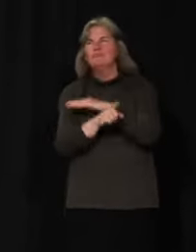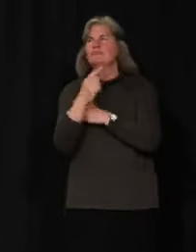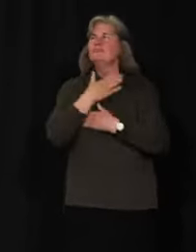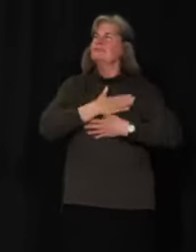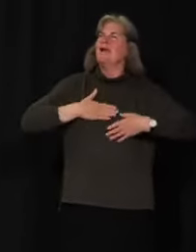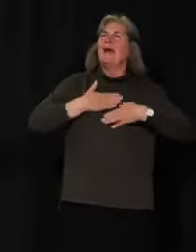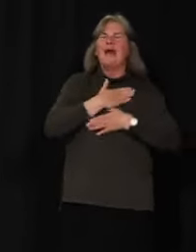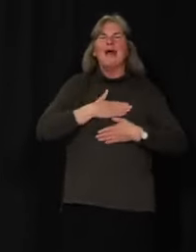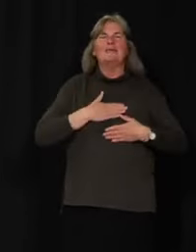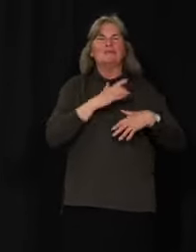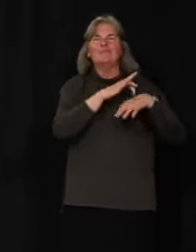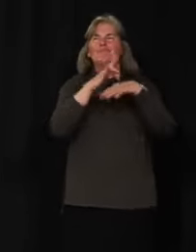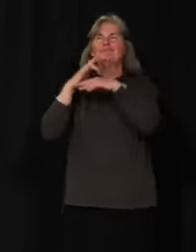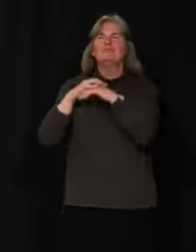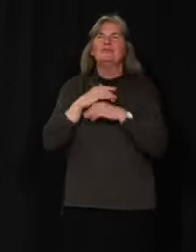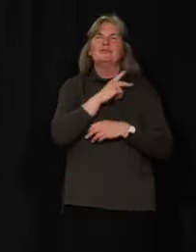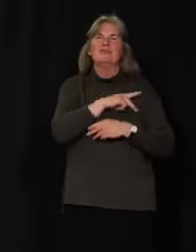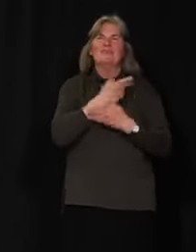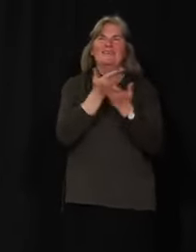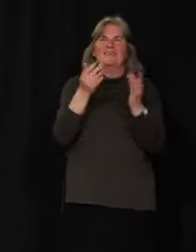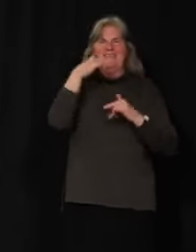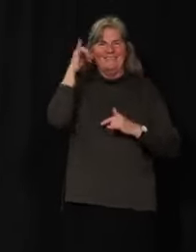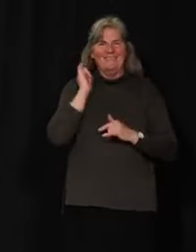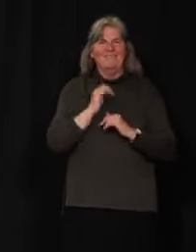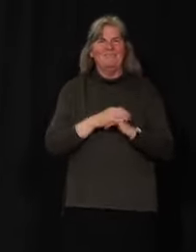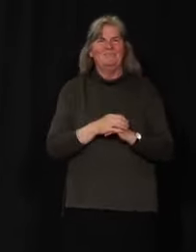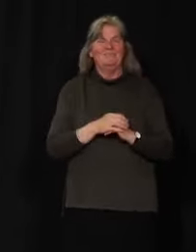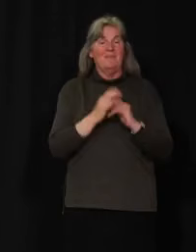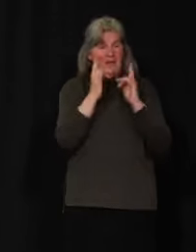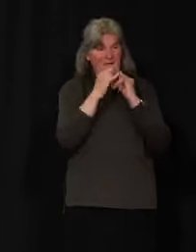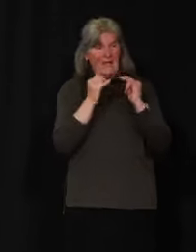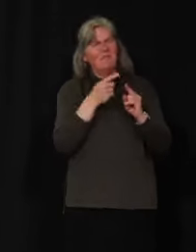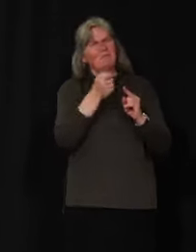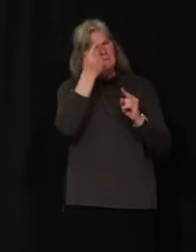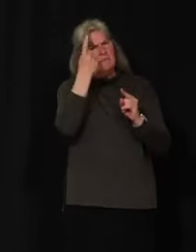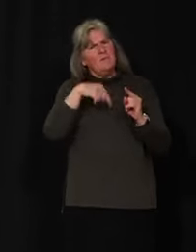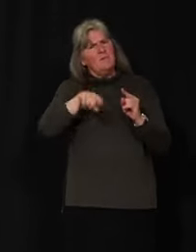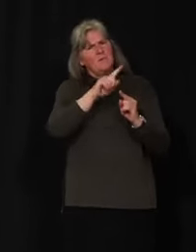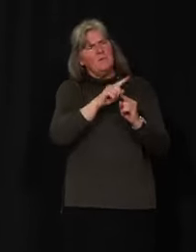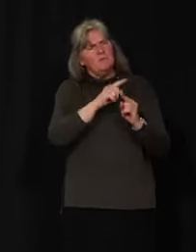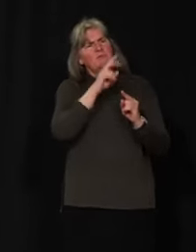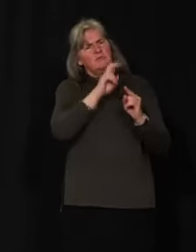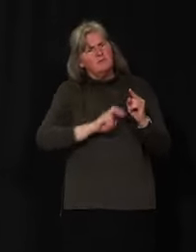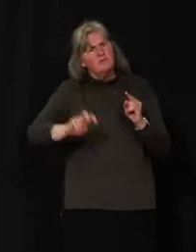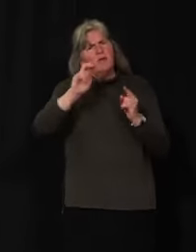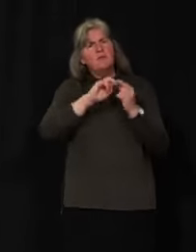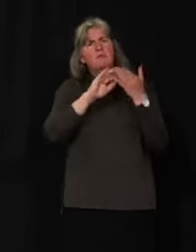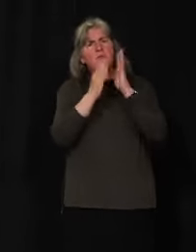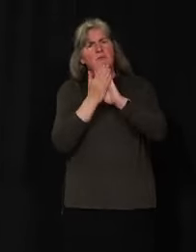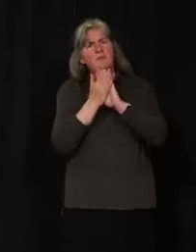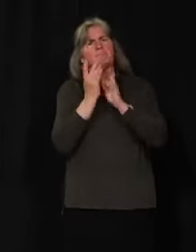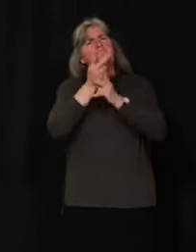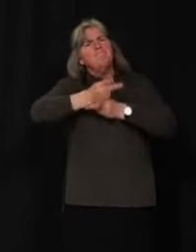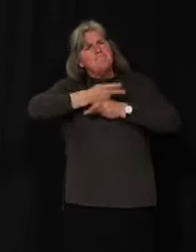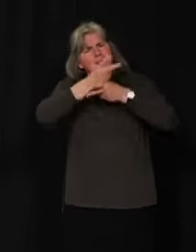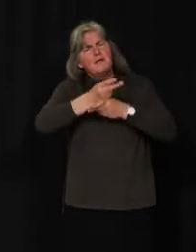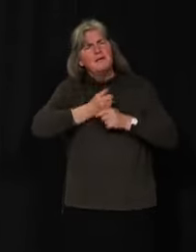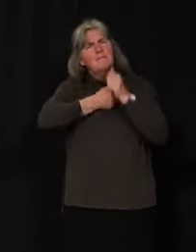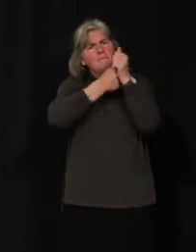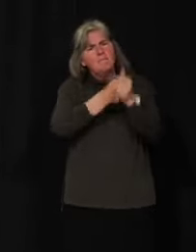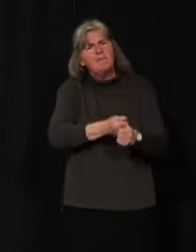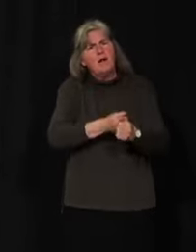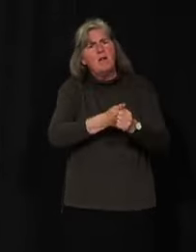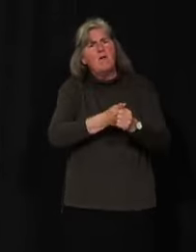these recreational facilities. Campers, be respectful as you travel through communities and follow the guidance